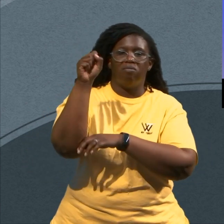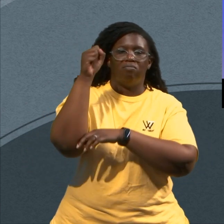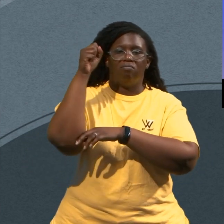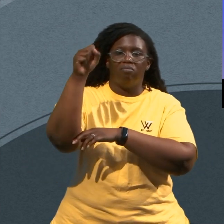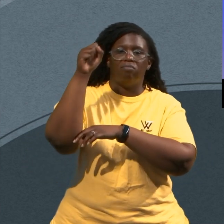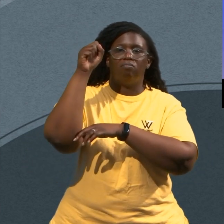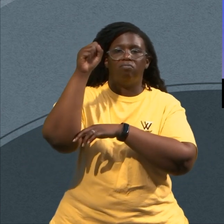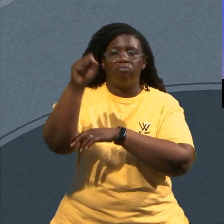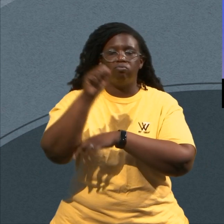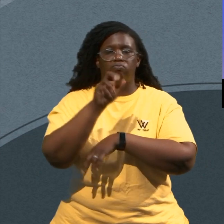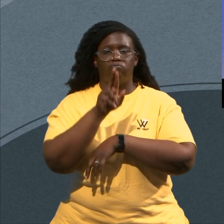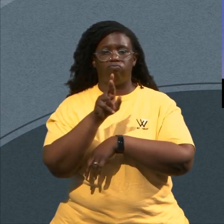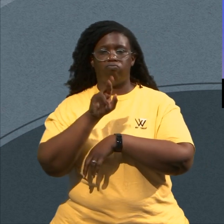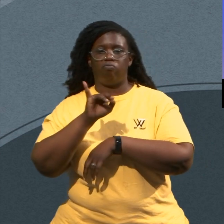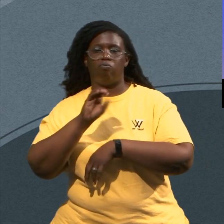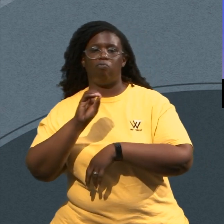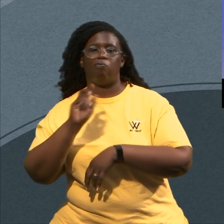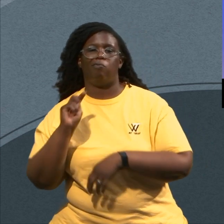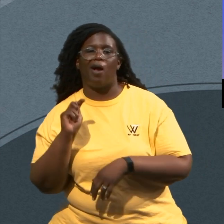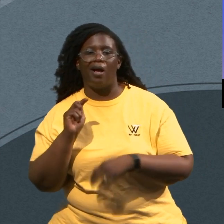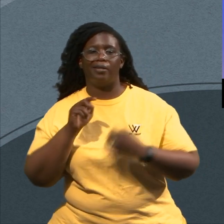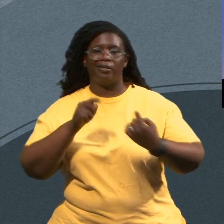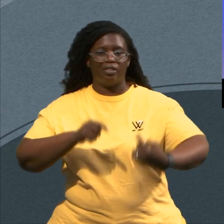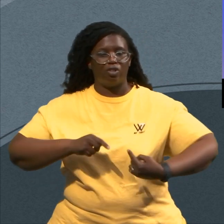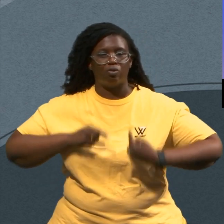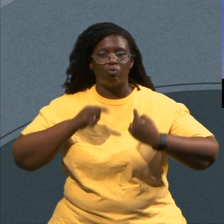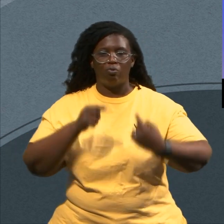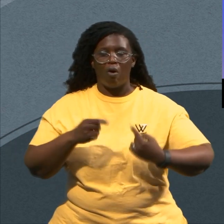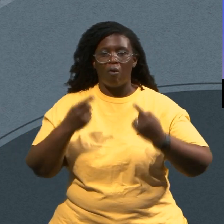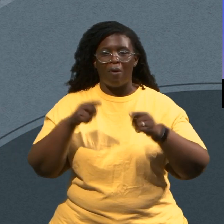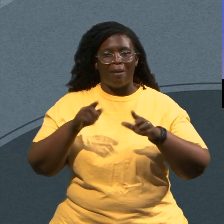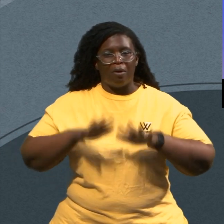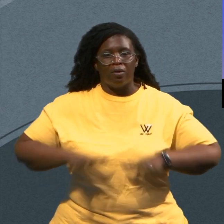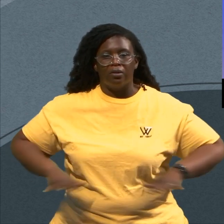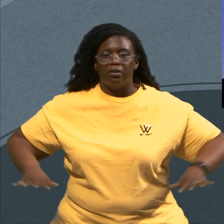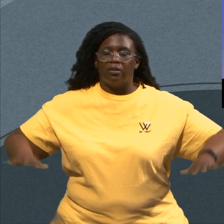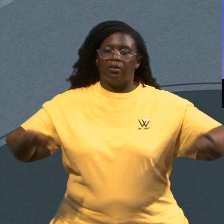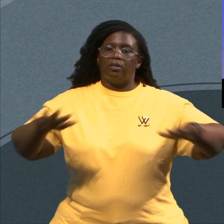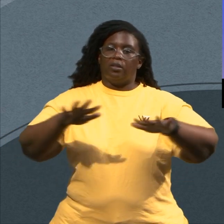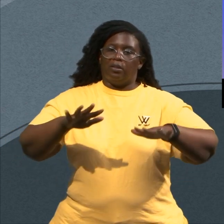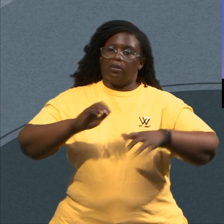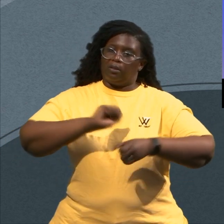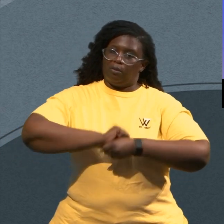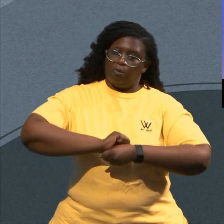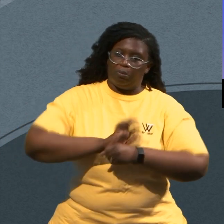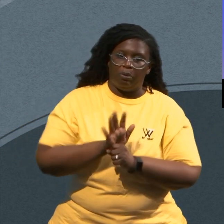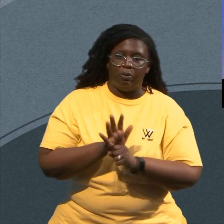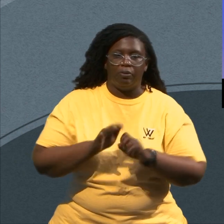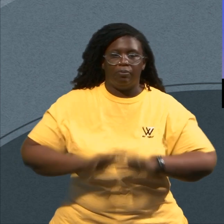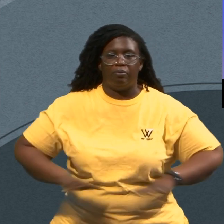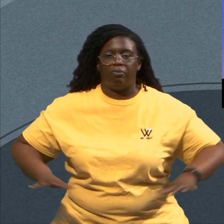struggle in the land, pandemic, injustice